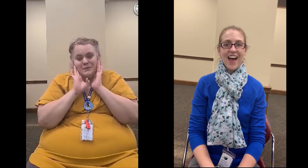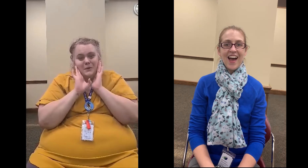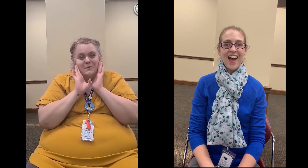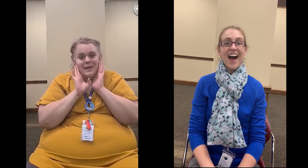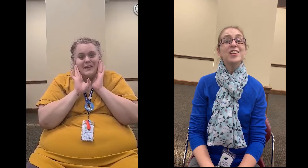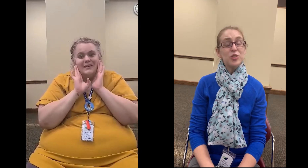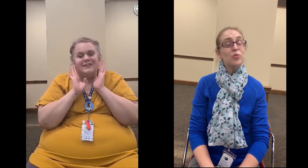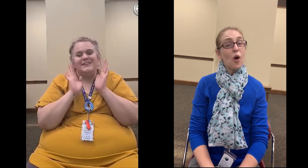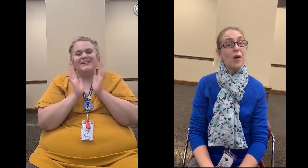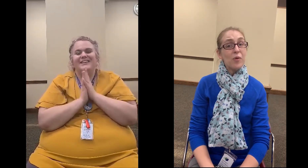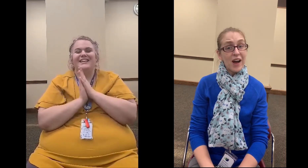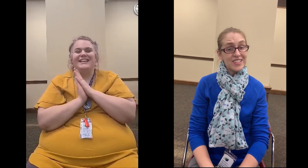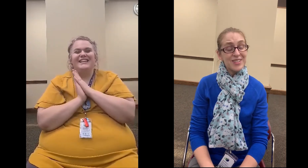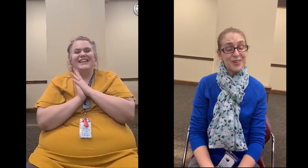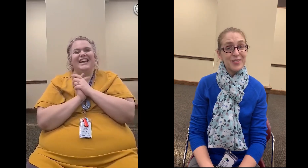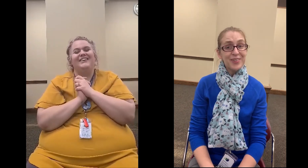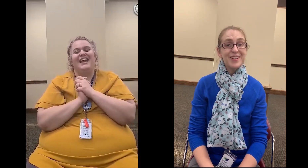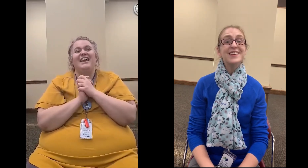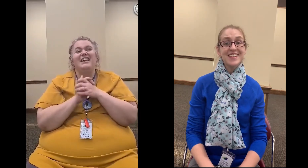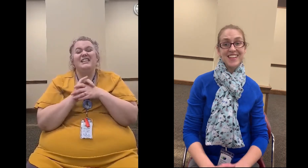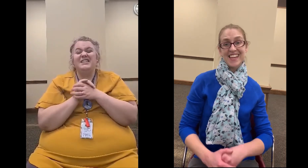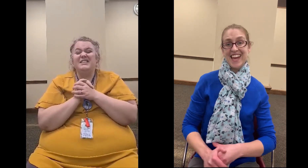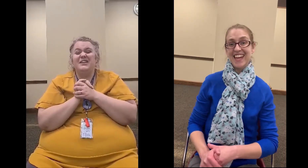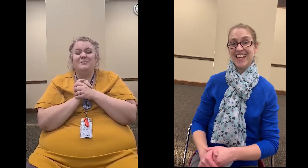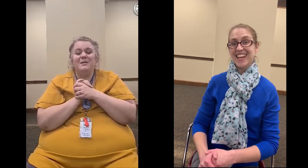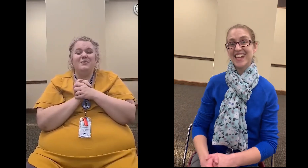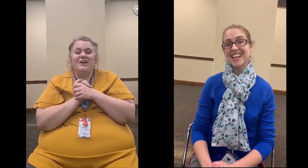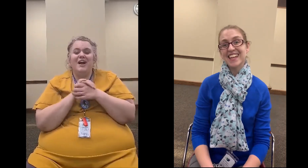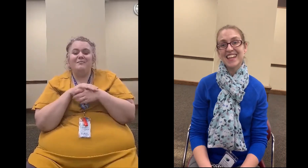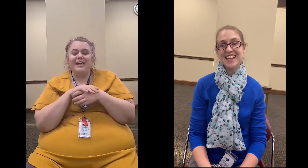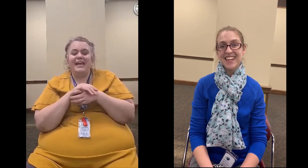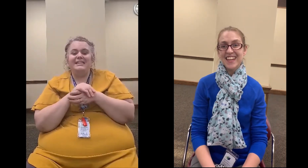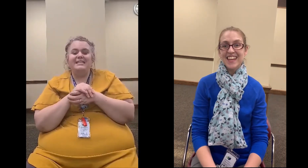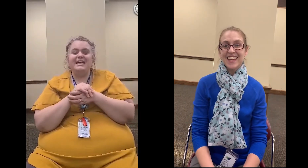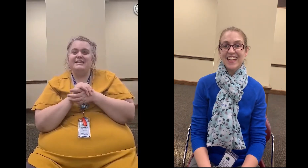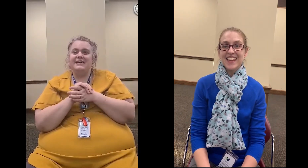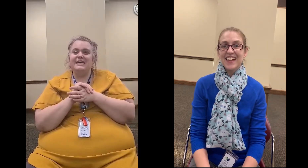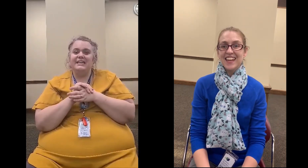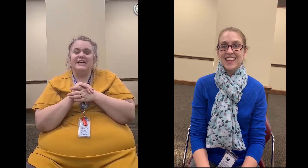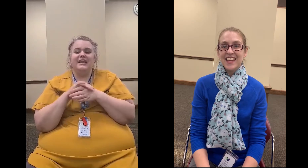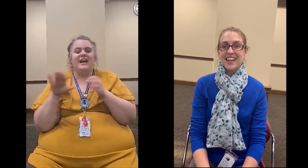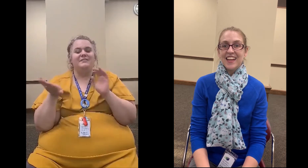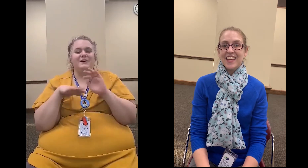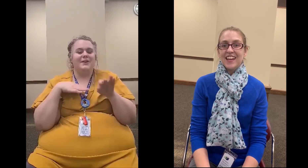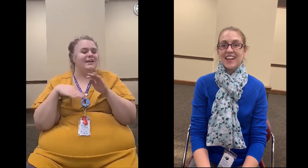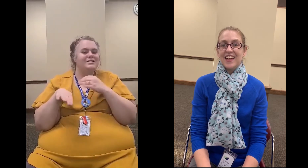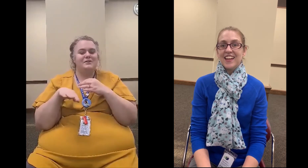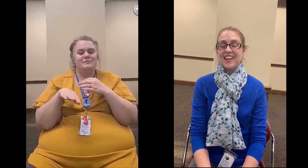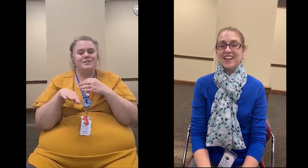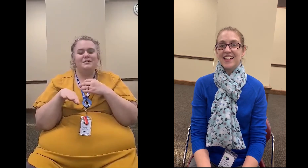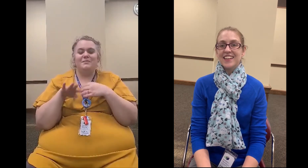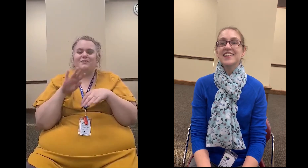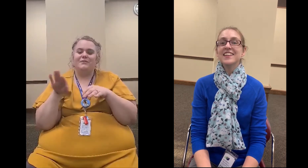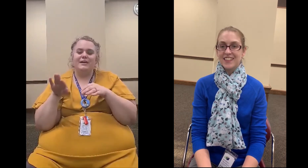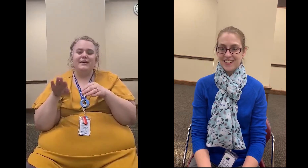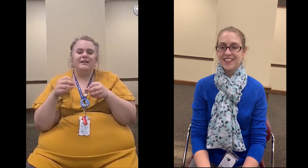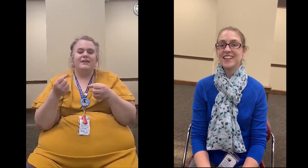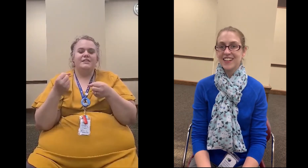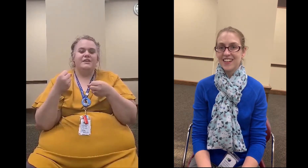snowman you know i want to do it okay there's a little bit more complicated signs in here i'm going to go ahead and show them to you before so